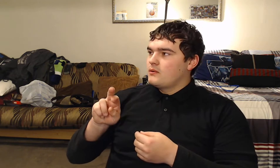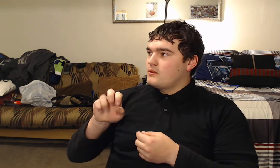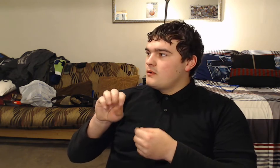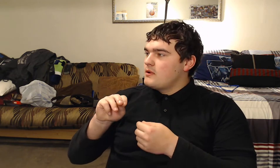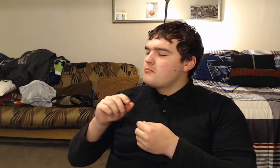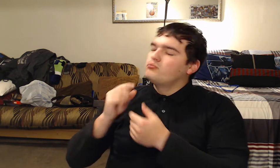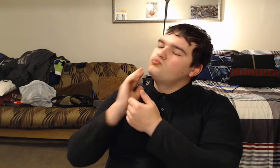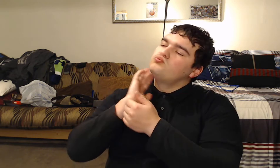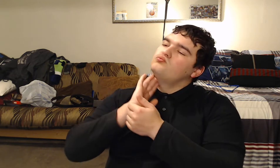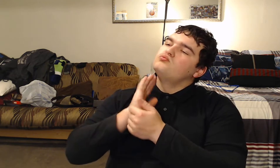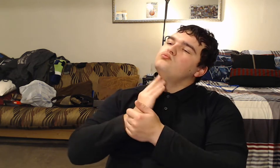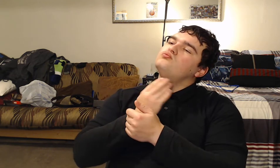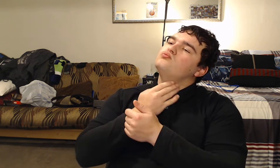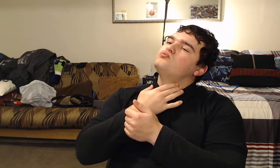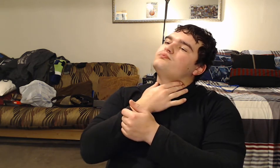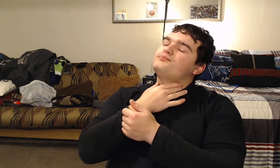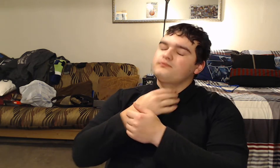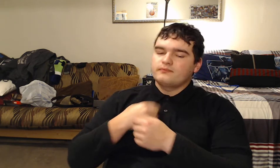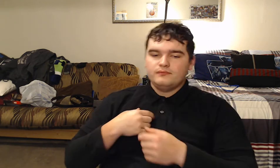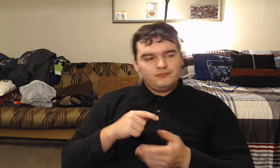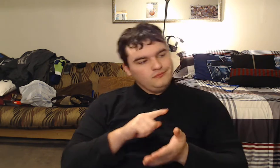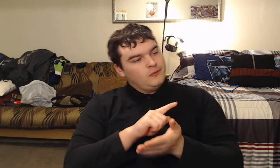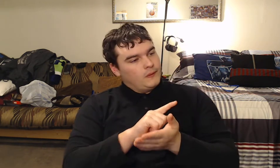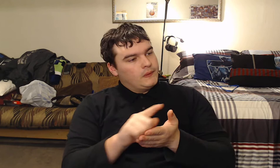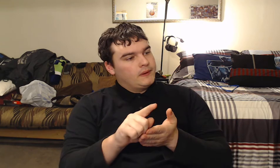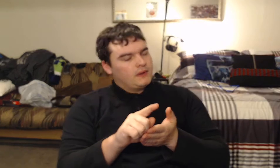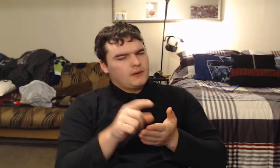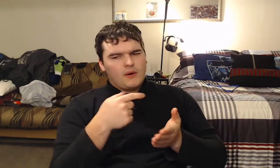She thinks the quack cured her.